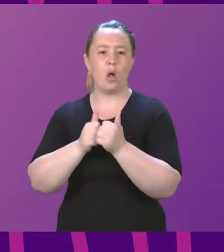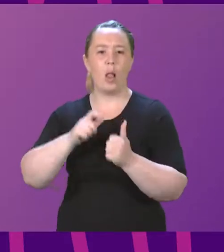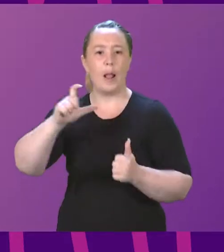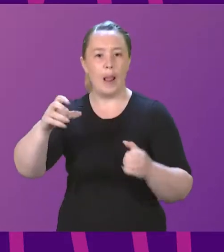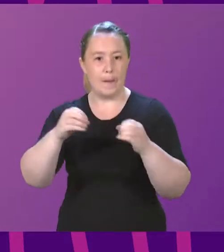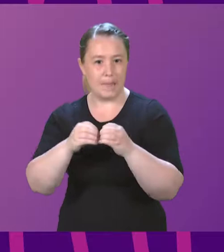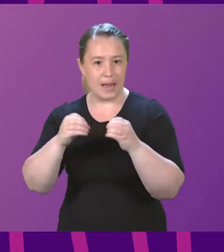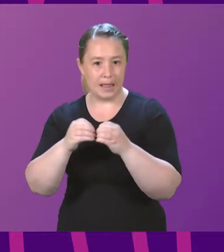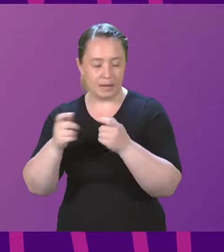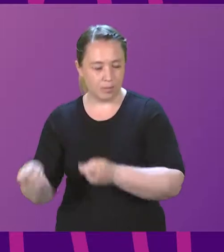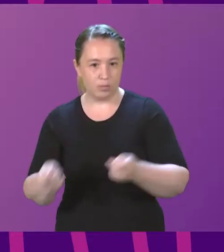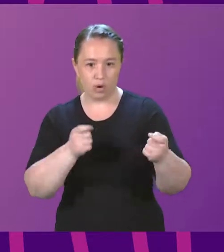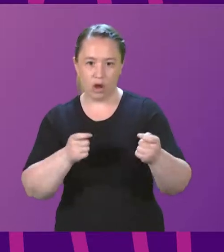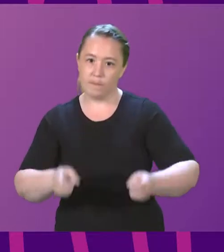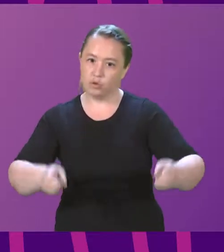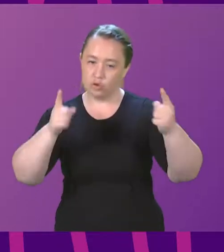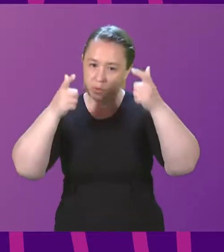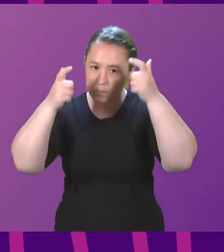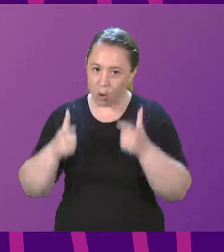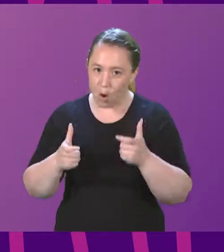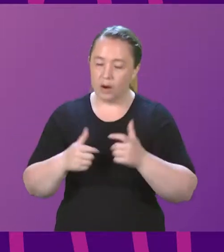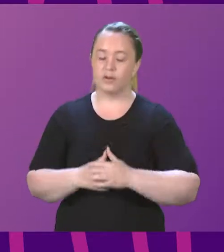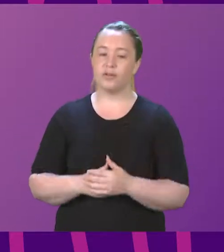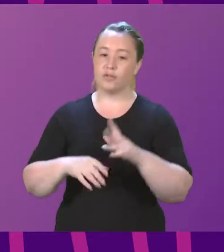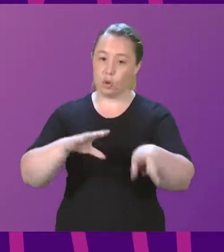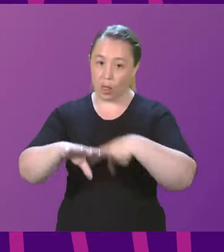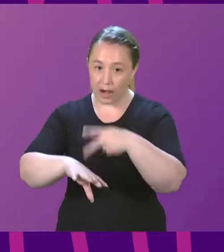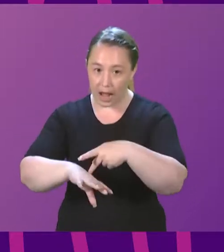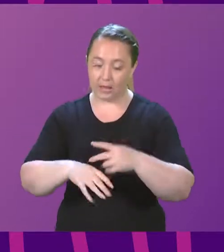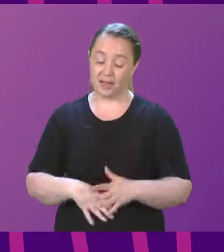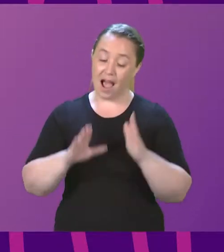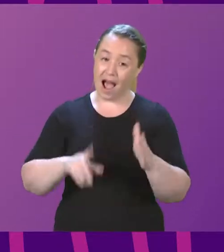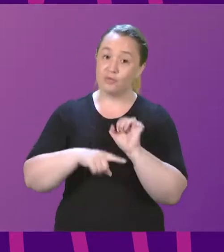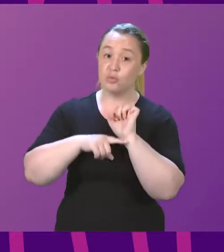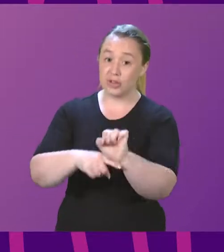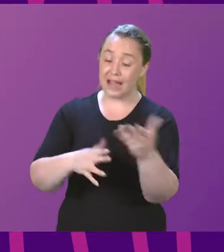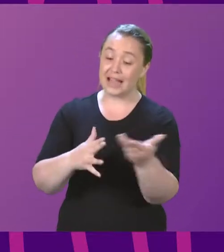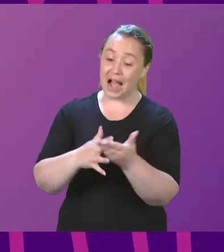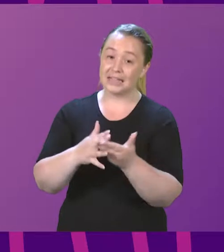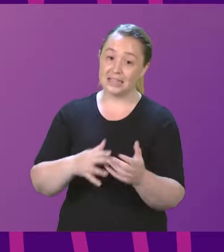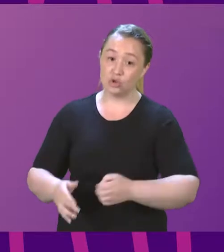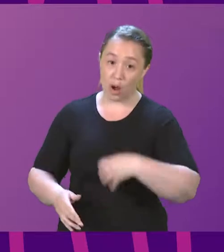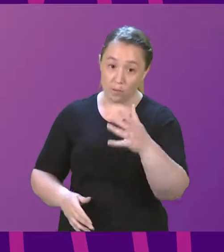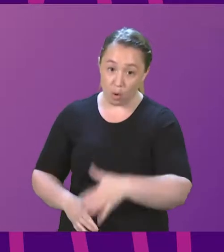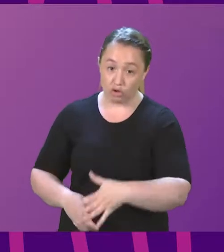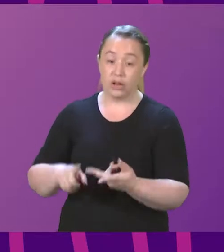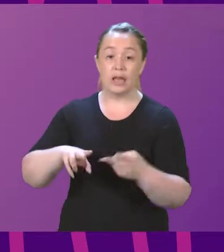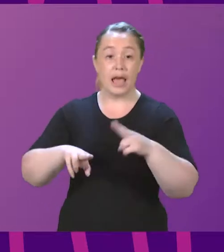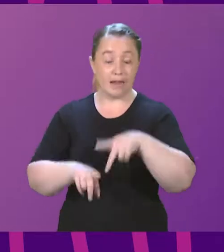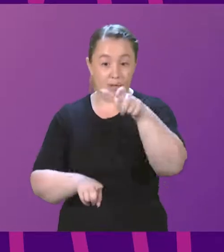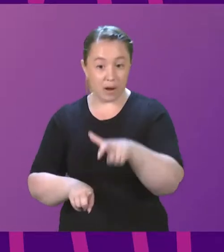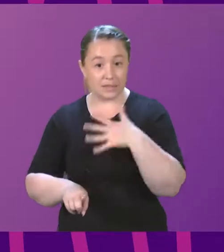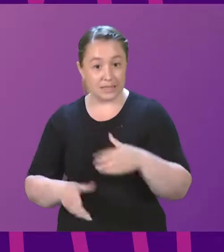in the Supreme Court. It is more important than ever that we protect access to abortions and support those who need reproductive health care.